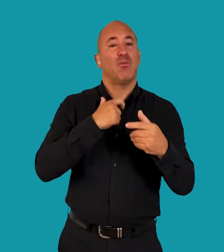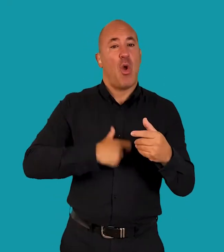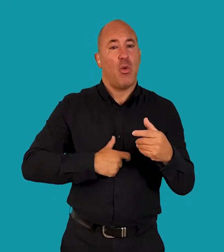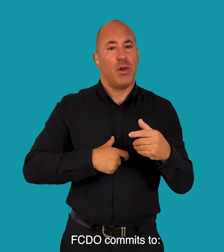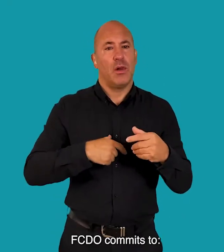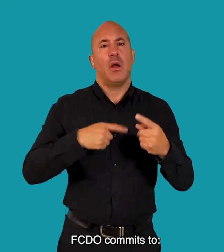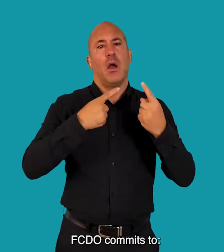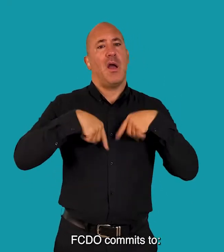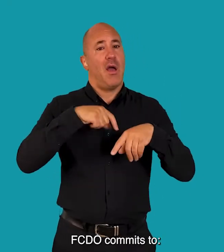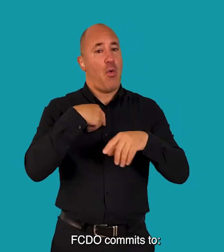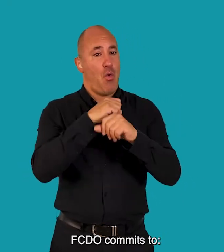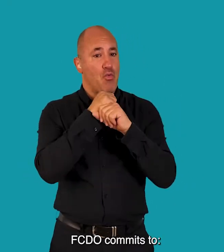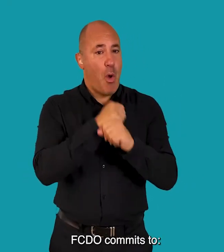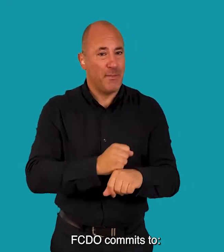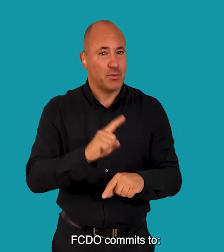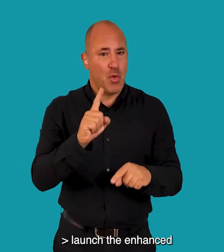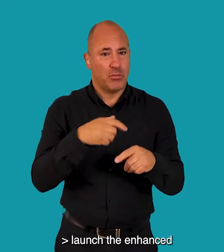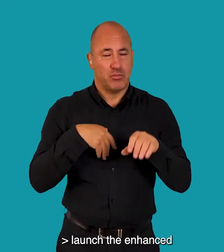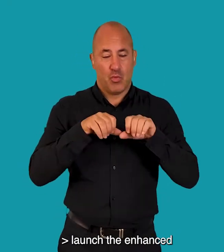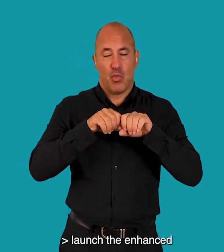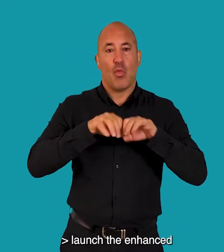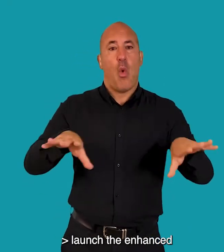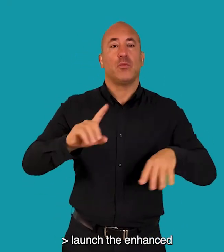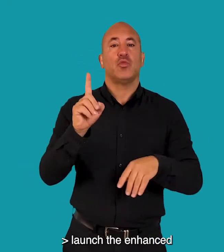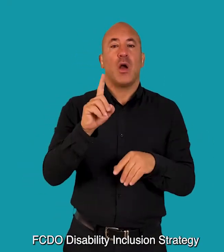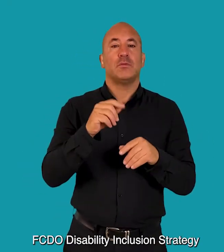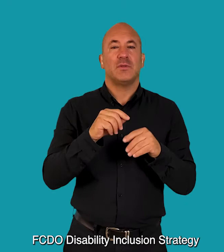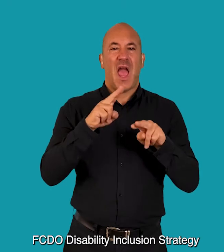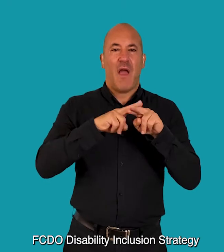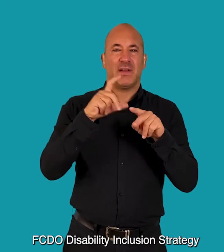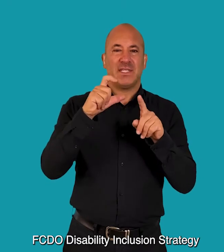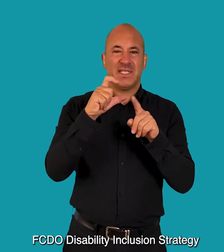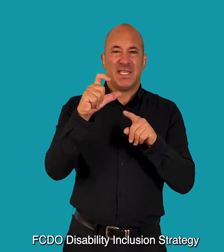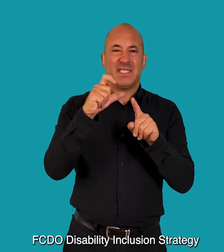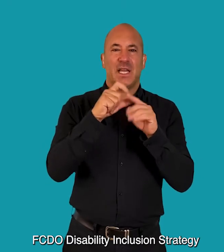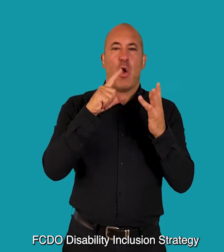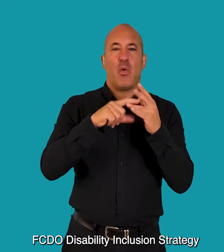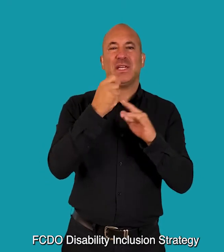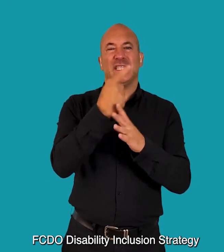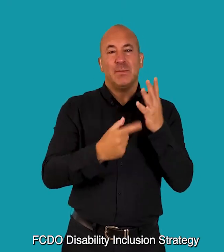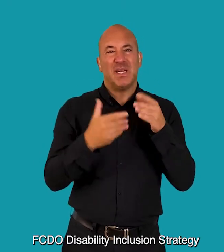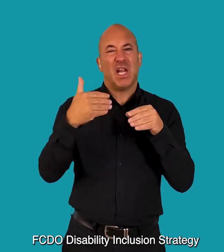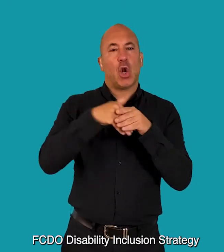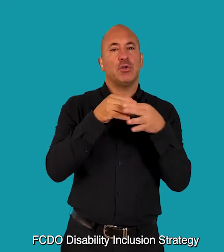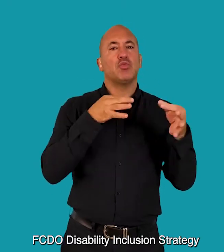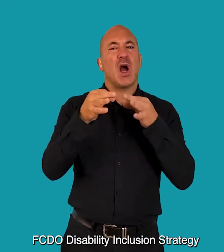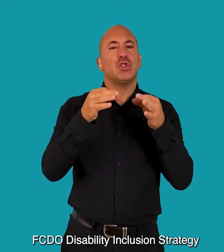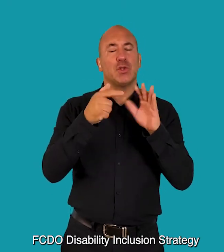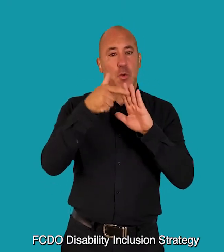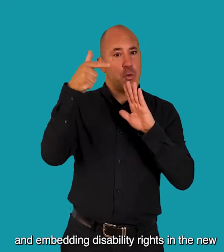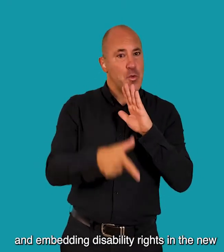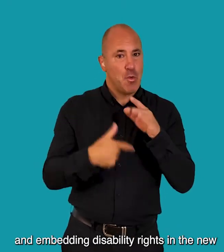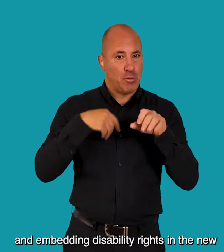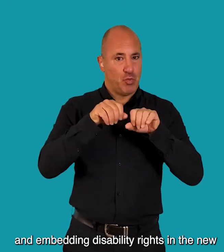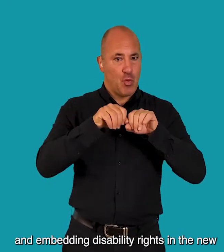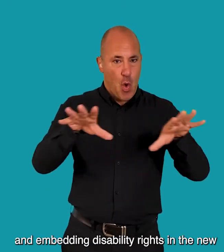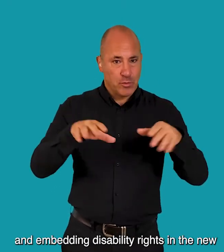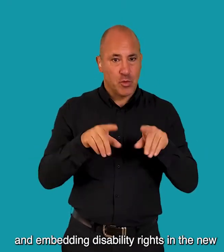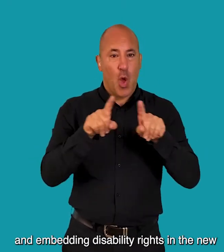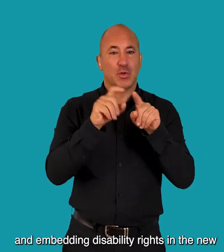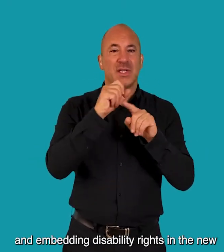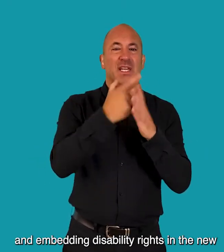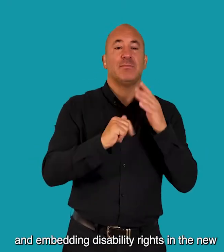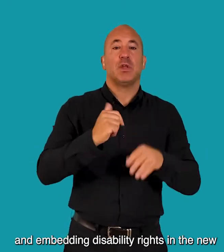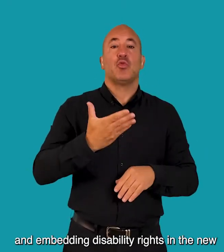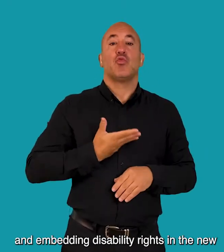FCDO commits to launch the Enhanced FCDO Disability Inclusion Strategy and embedding